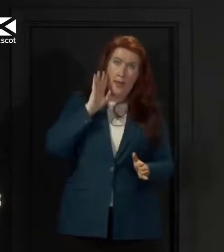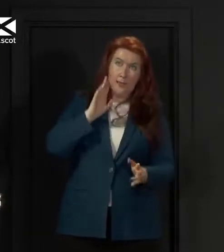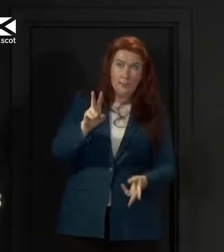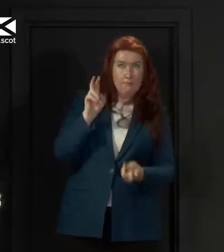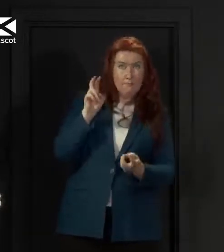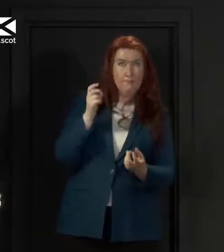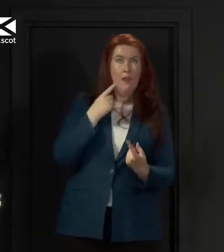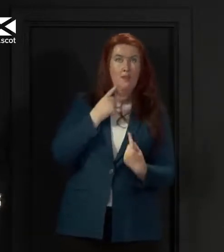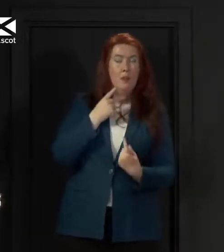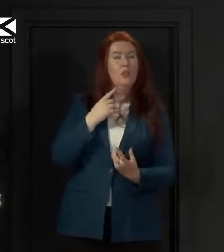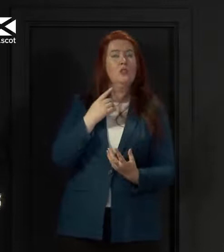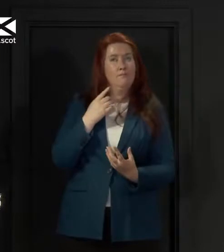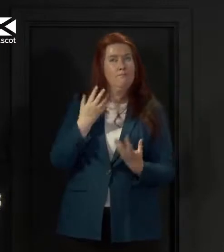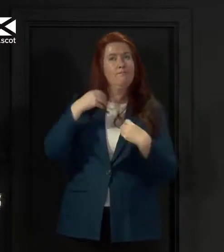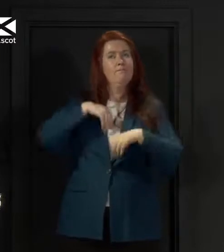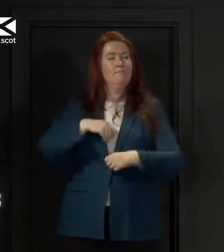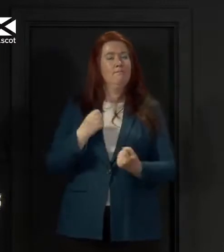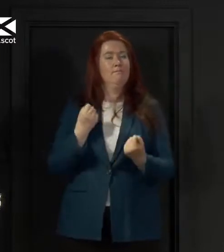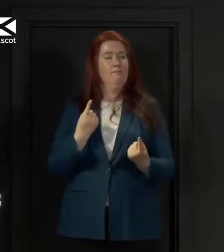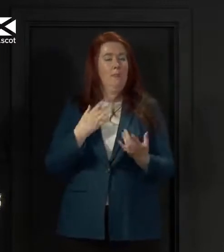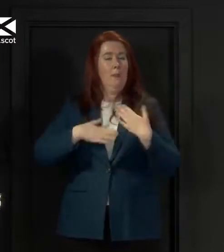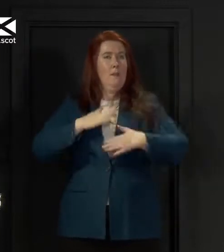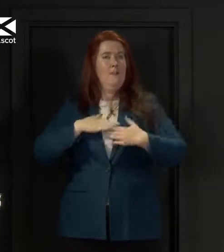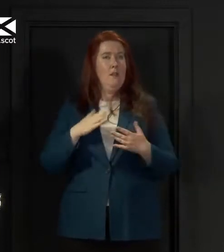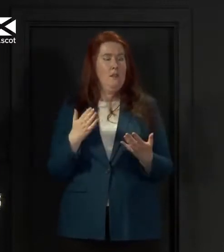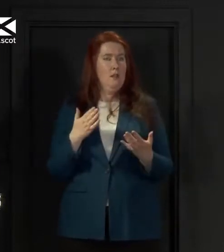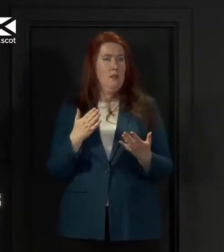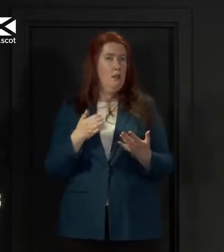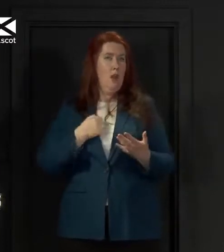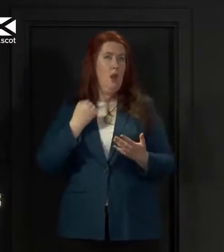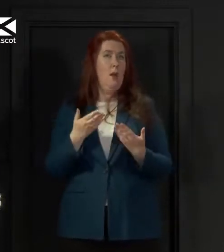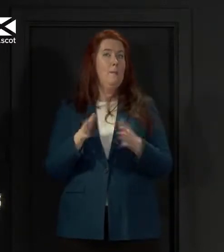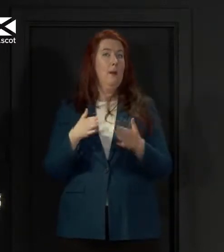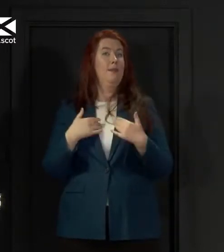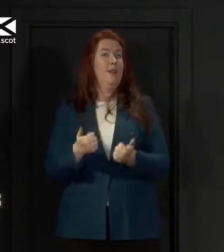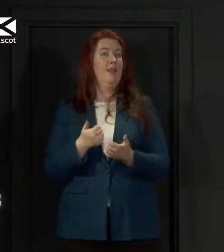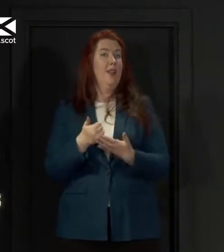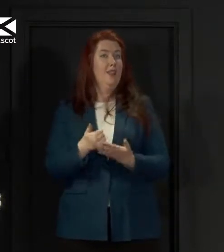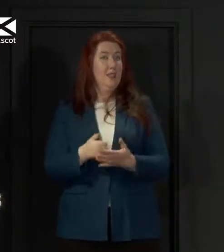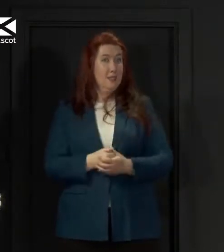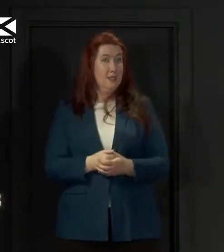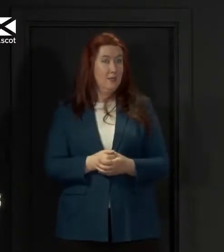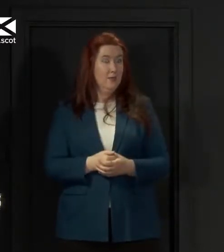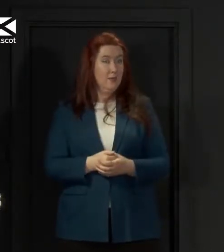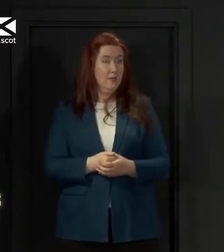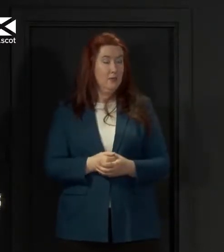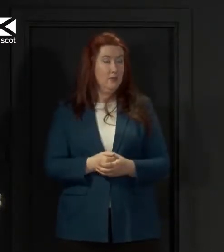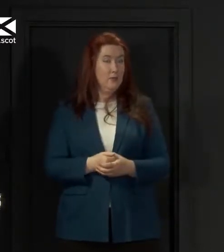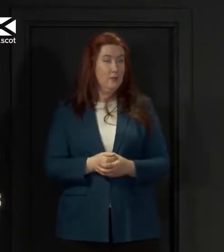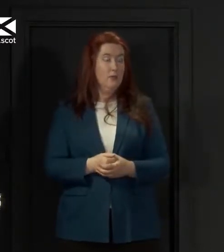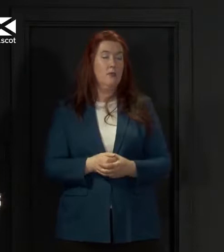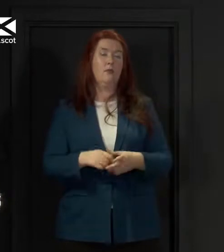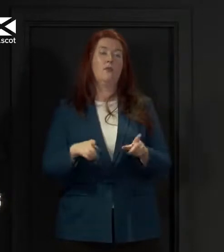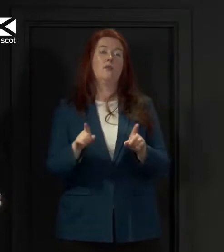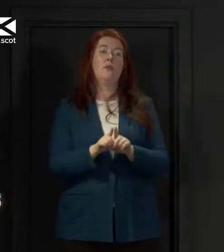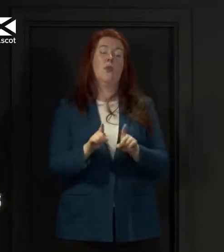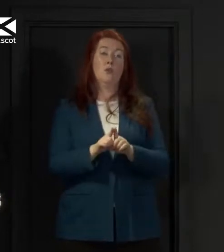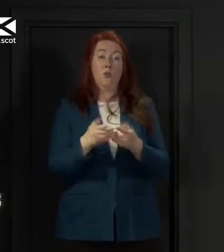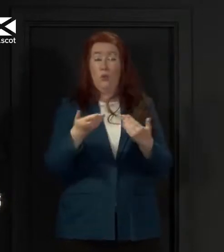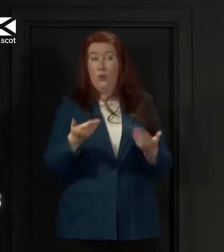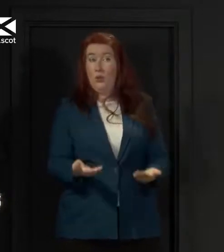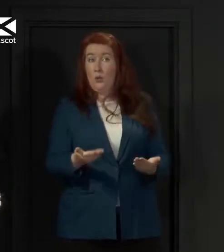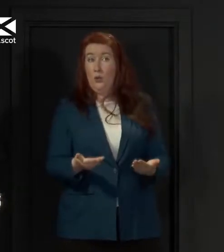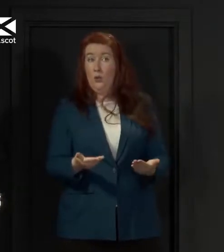pay attention to what the Scottish Government and our public health advice is and there is at this point no